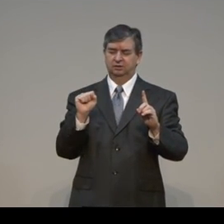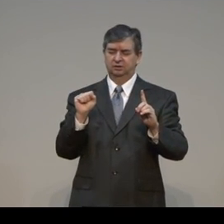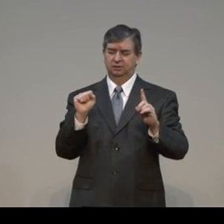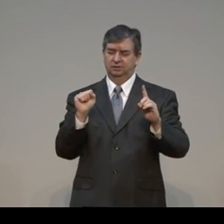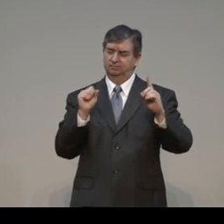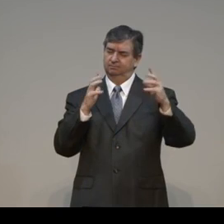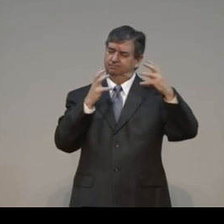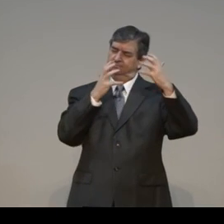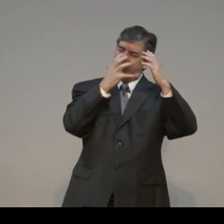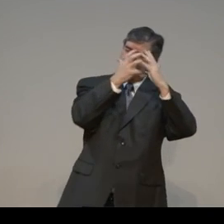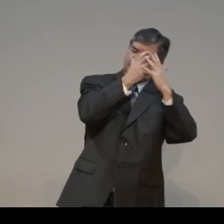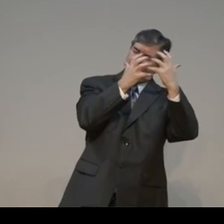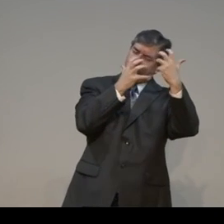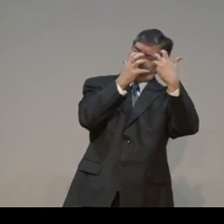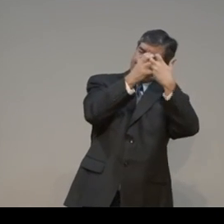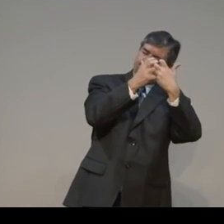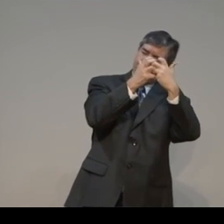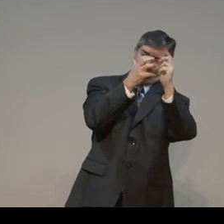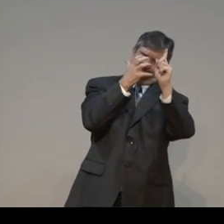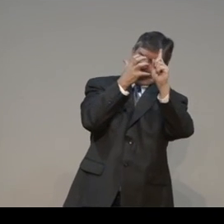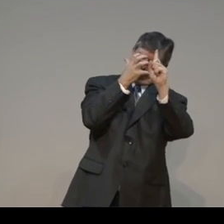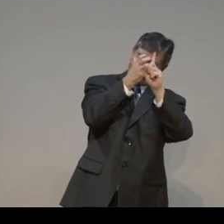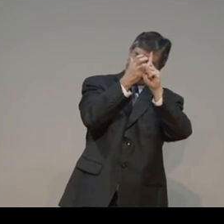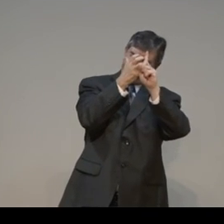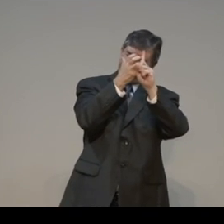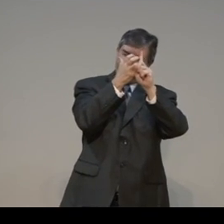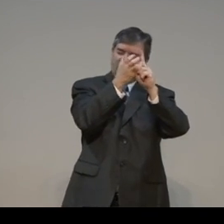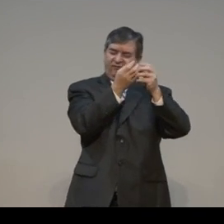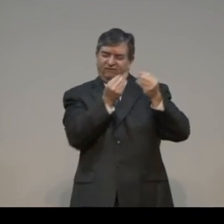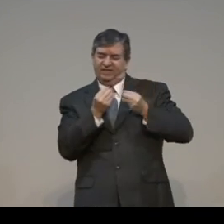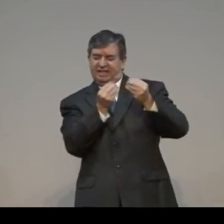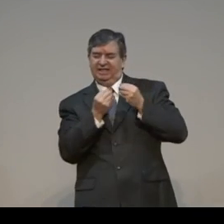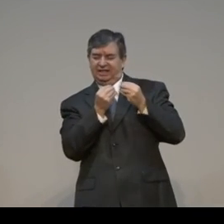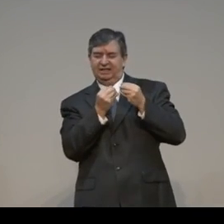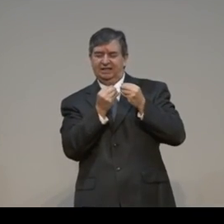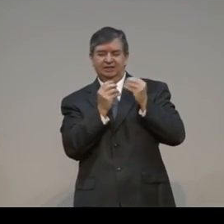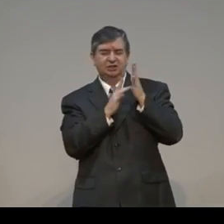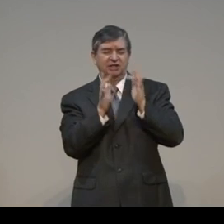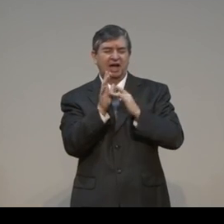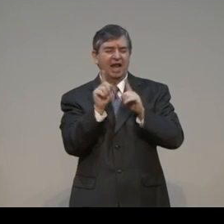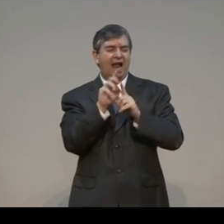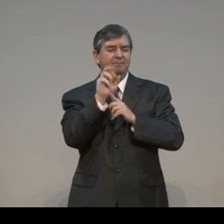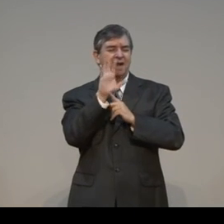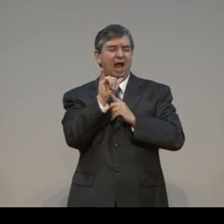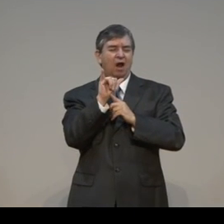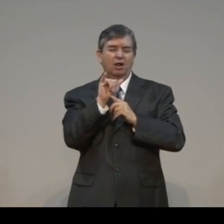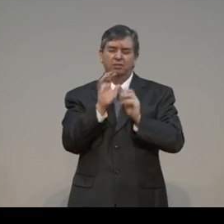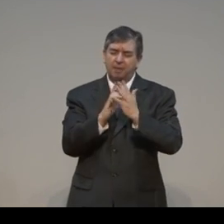That you are the one. And we are the branches. That you nourish us. That we live off of you.